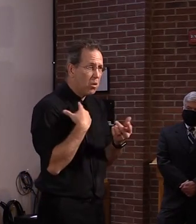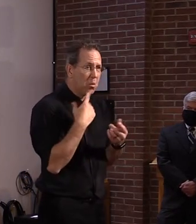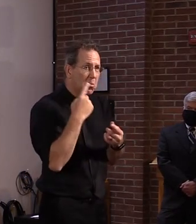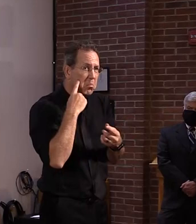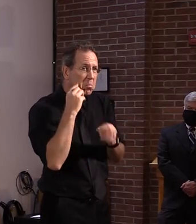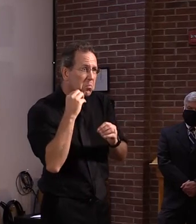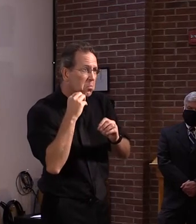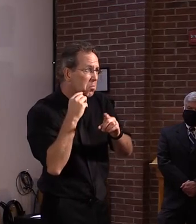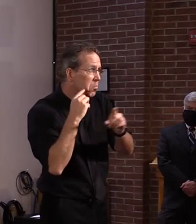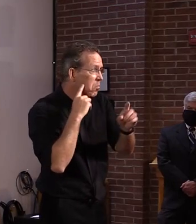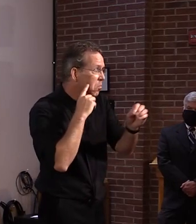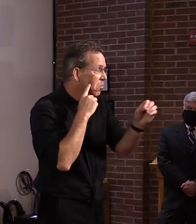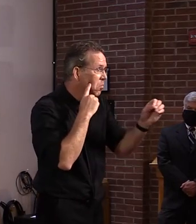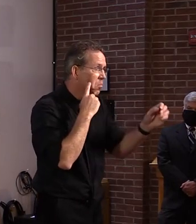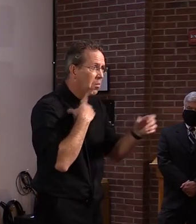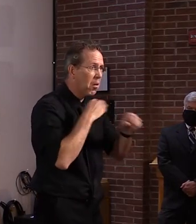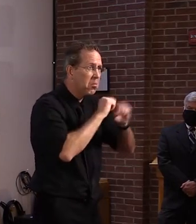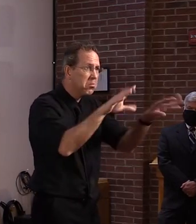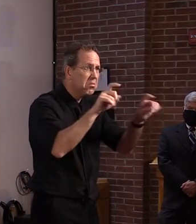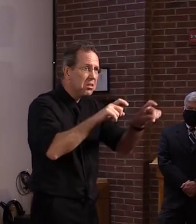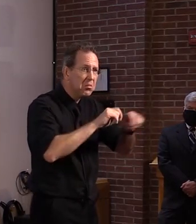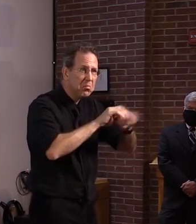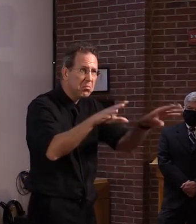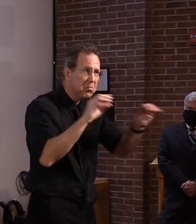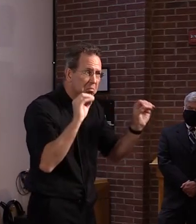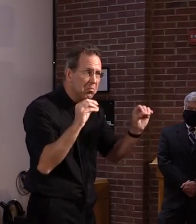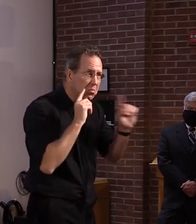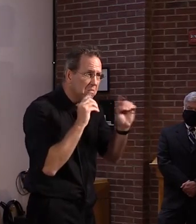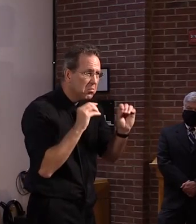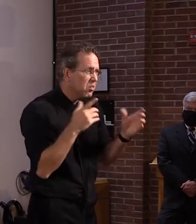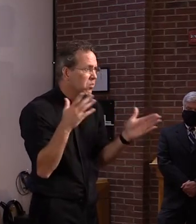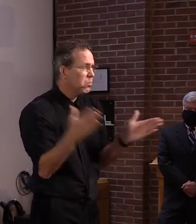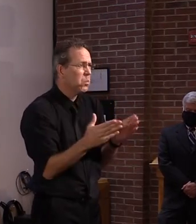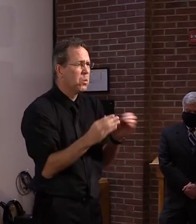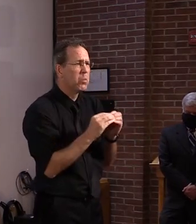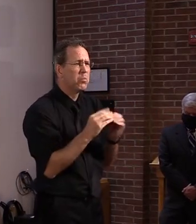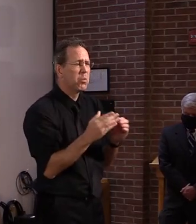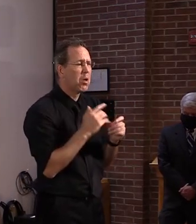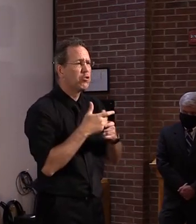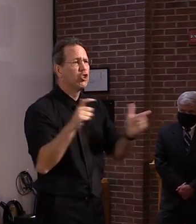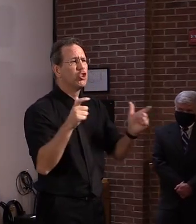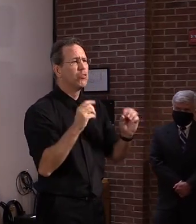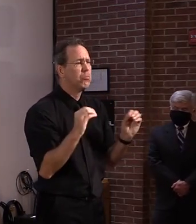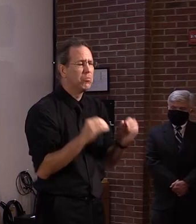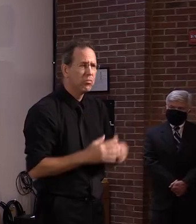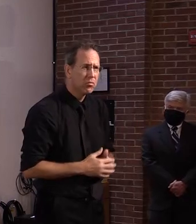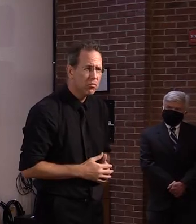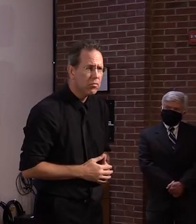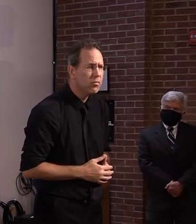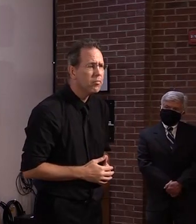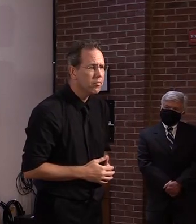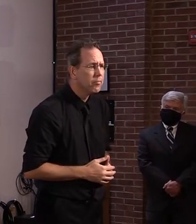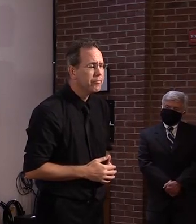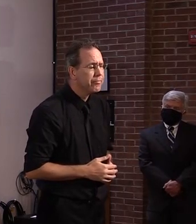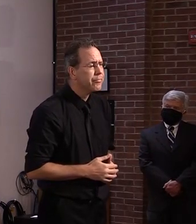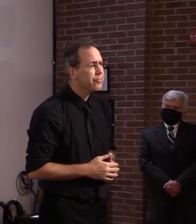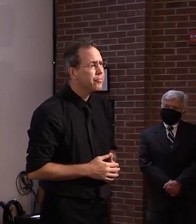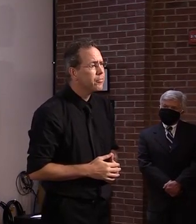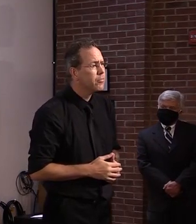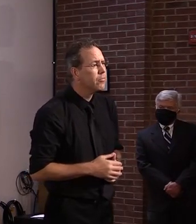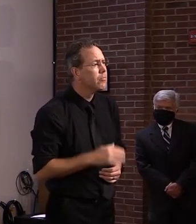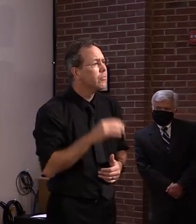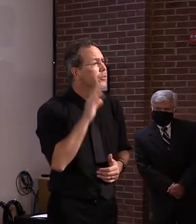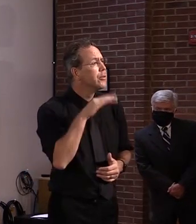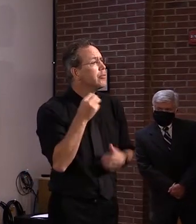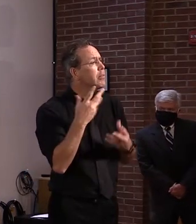any large number of cases whatsoever. And then, of course, when you consider how many of our schools have predominantly Vermont students in